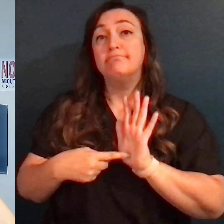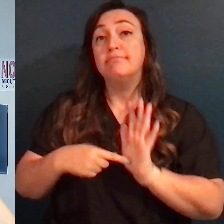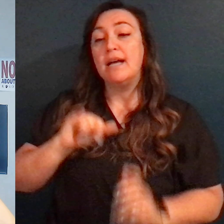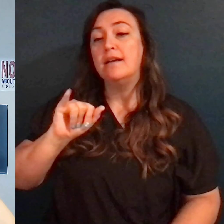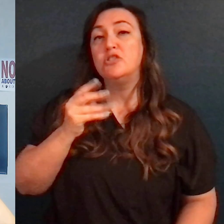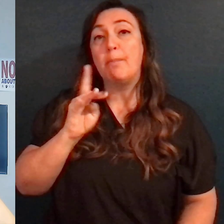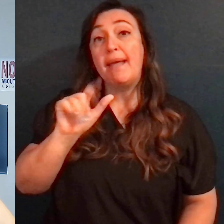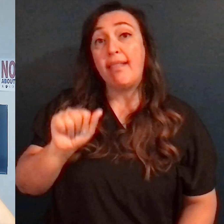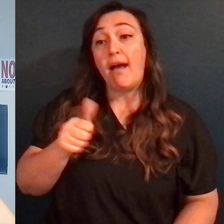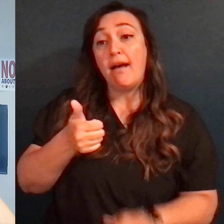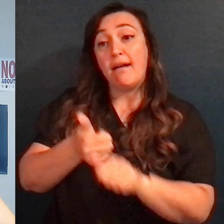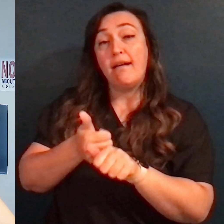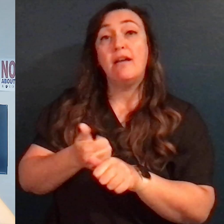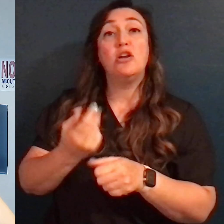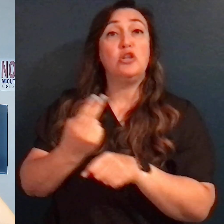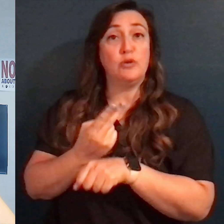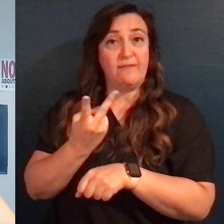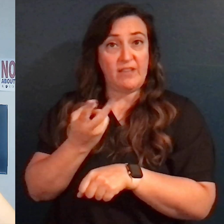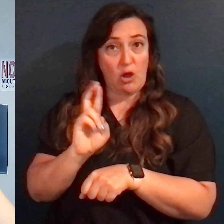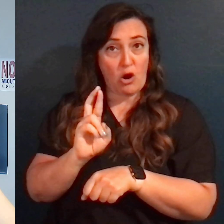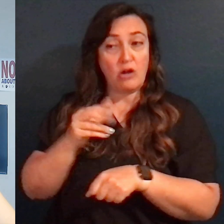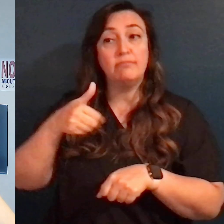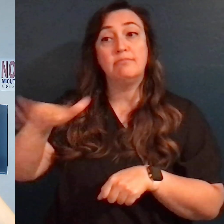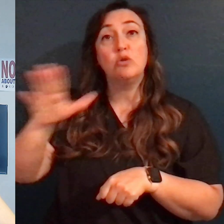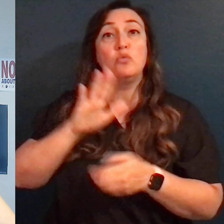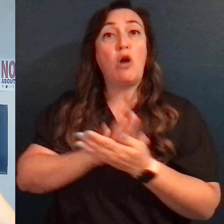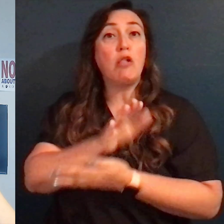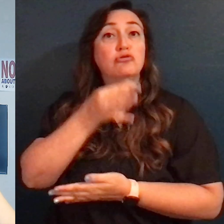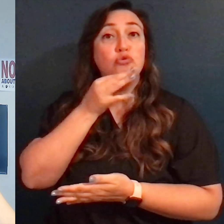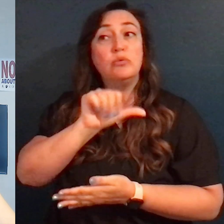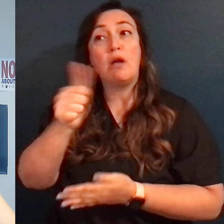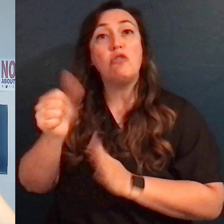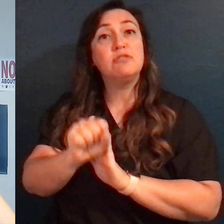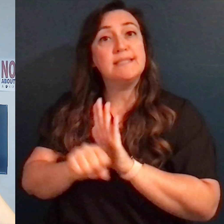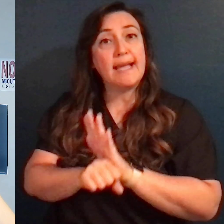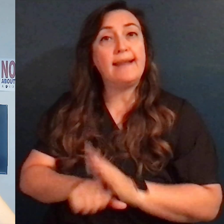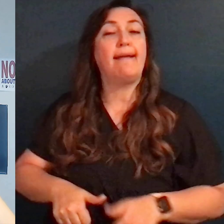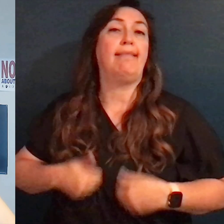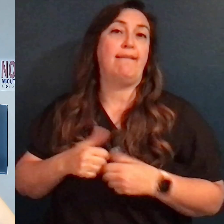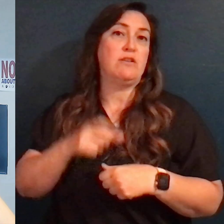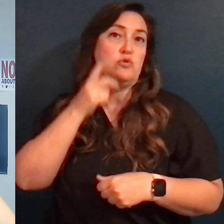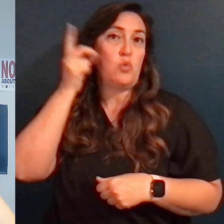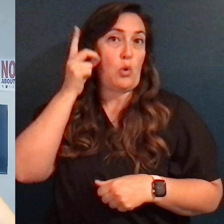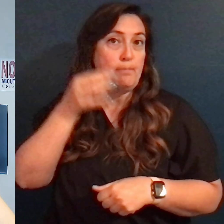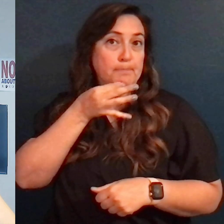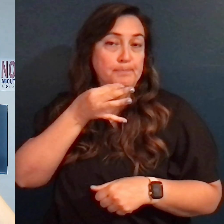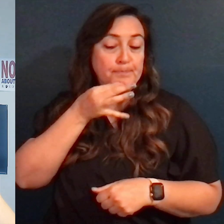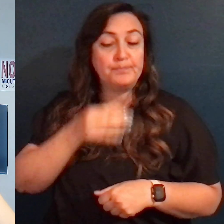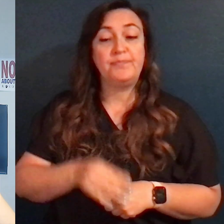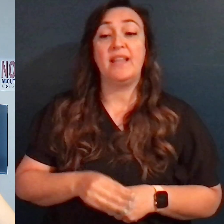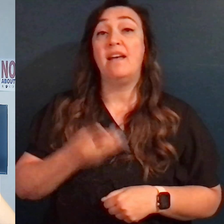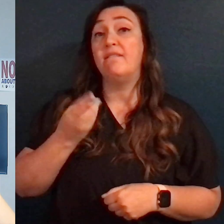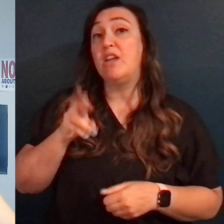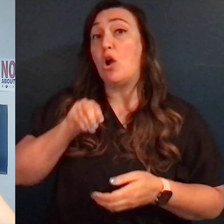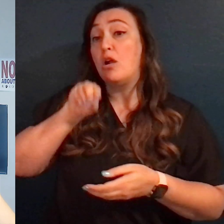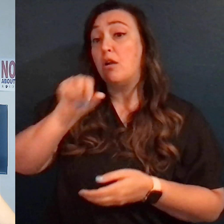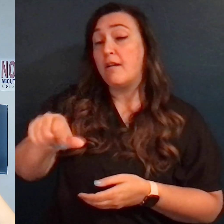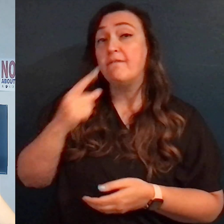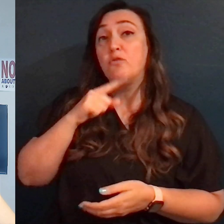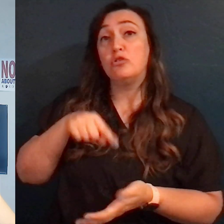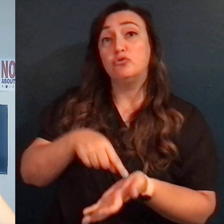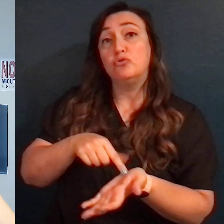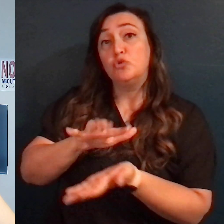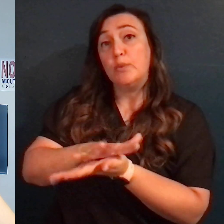Jamila is a VR client who will be attending college in another state and living in a dorm. VR is paying her